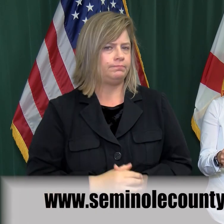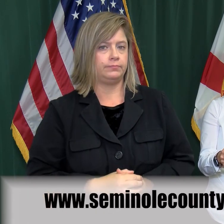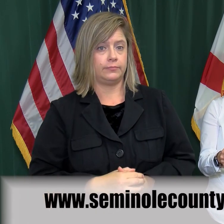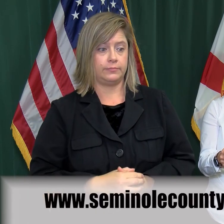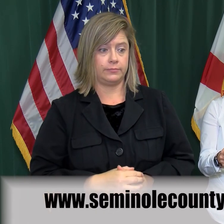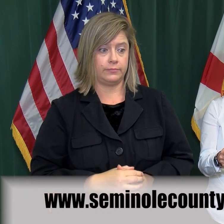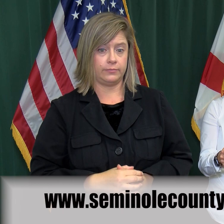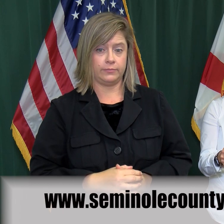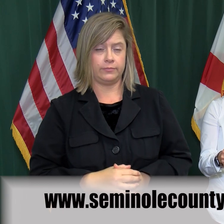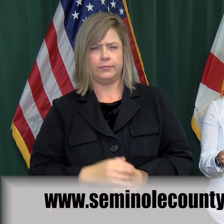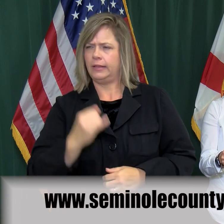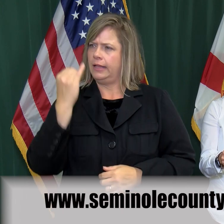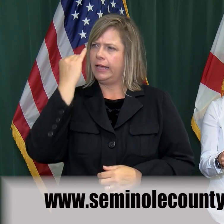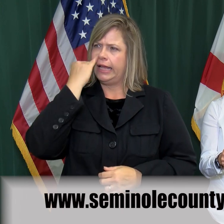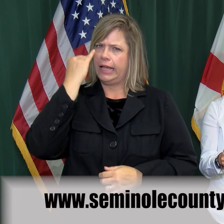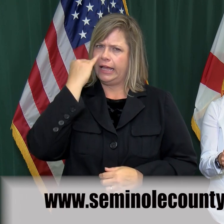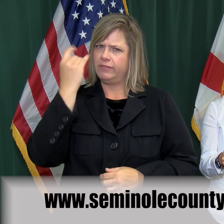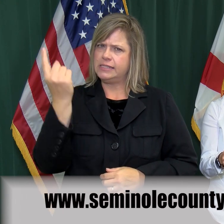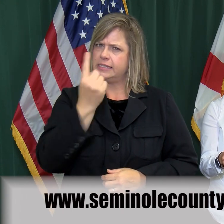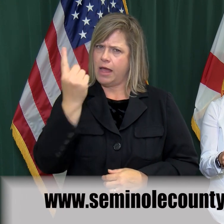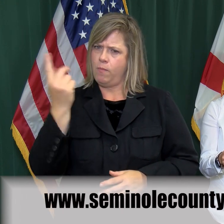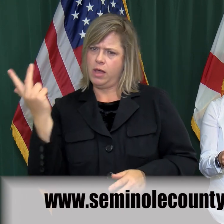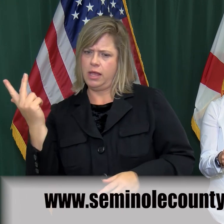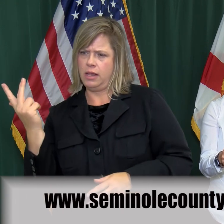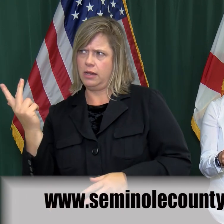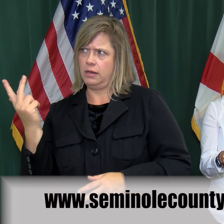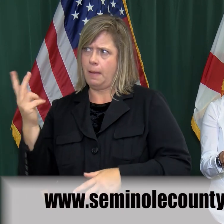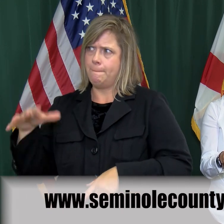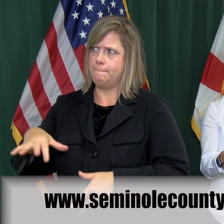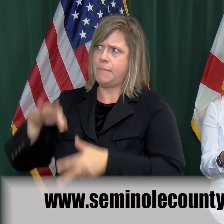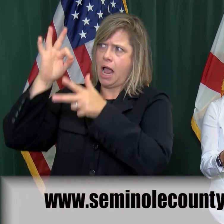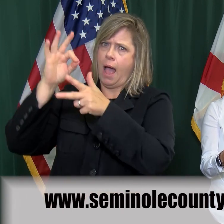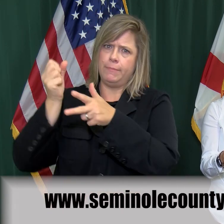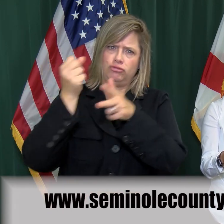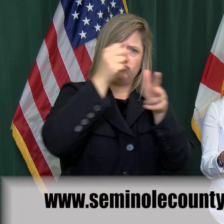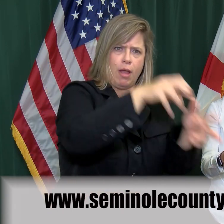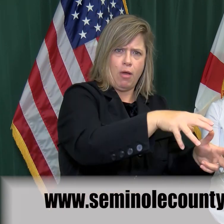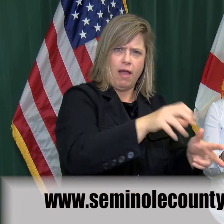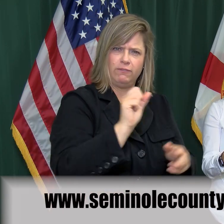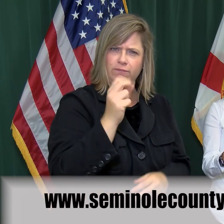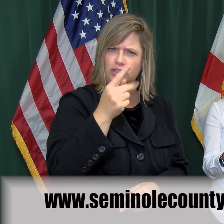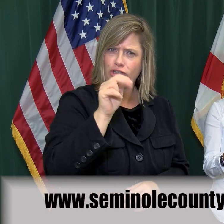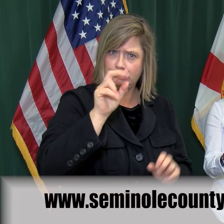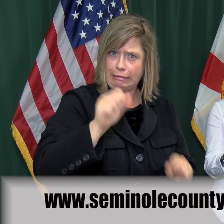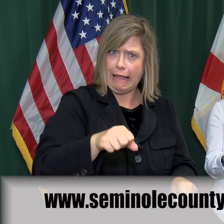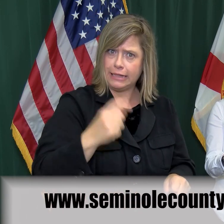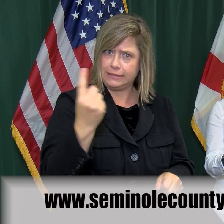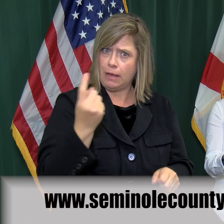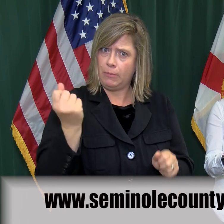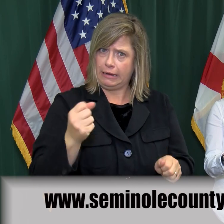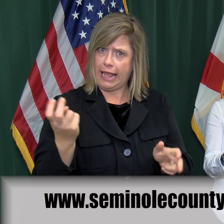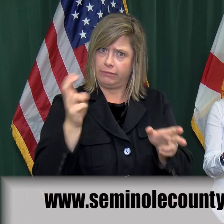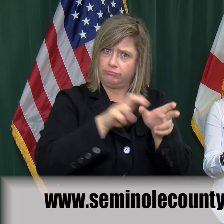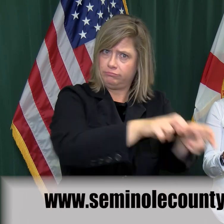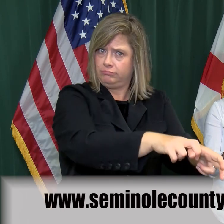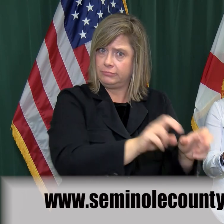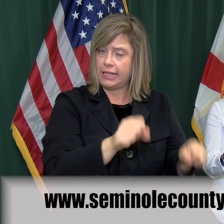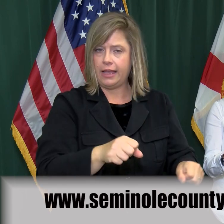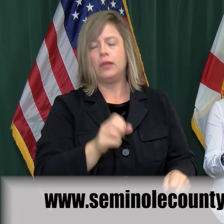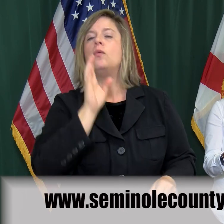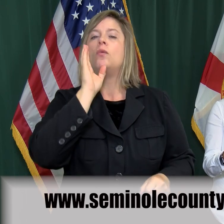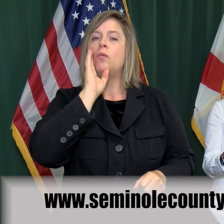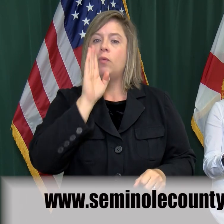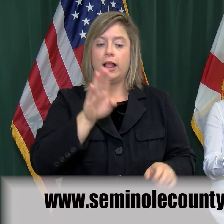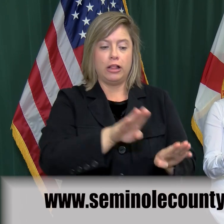Can I receive transportation to the shelter? Information regarding transportation to a shelter. Will be distributed